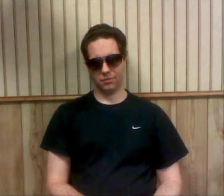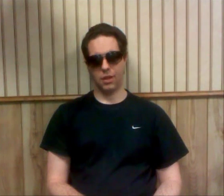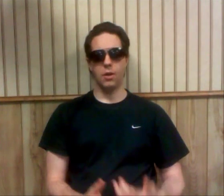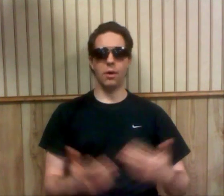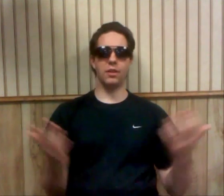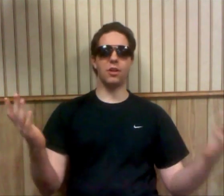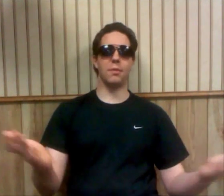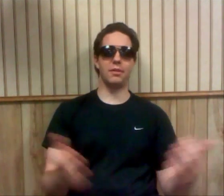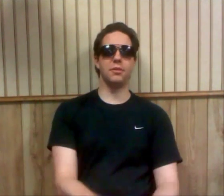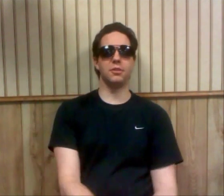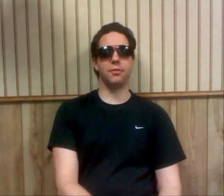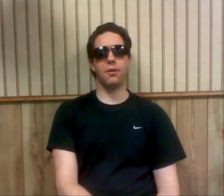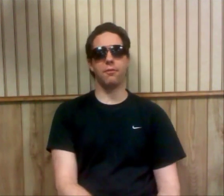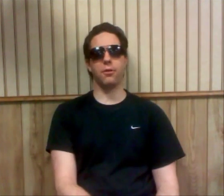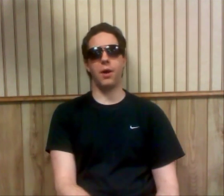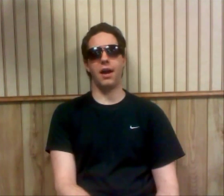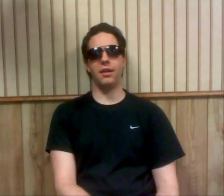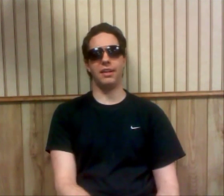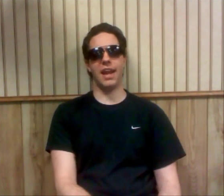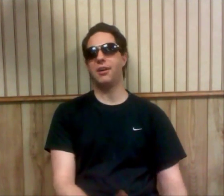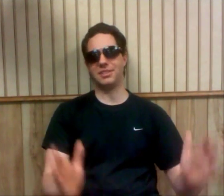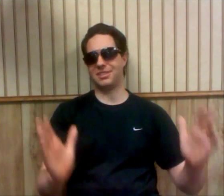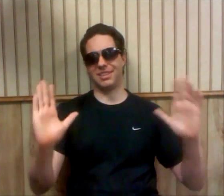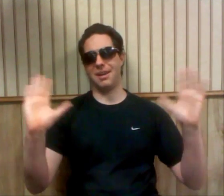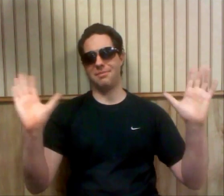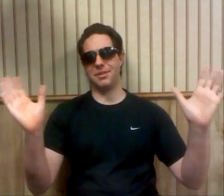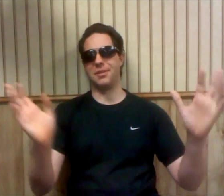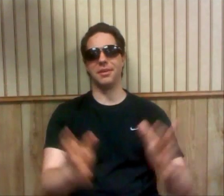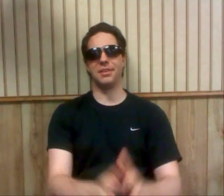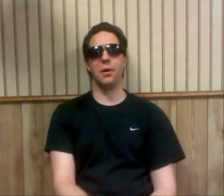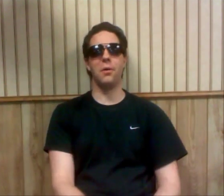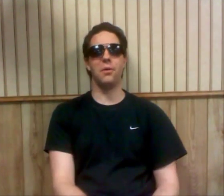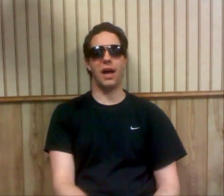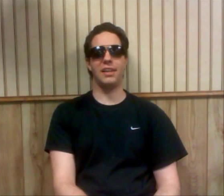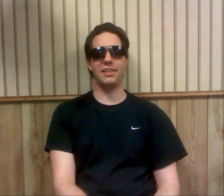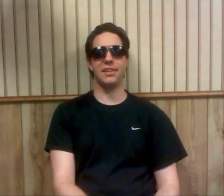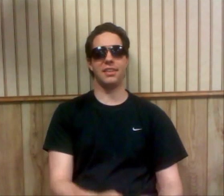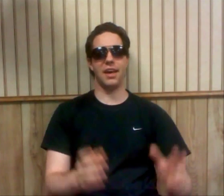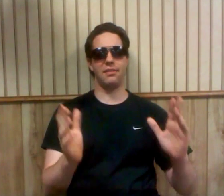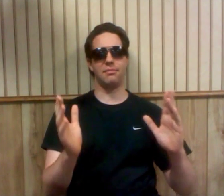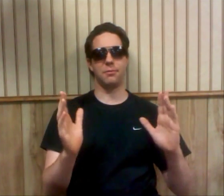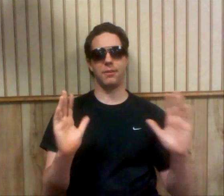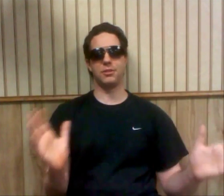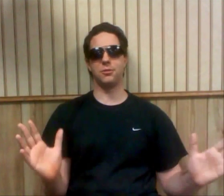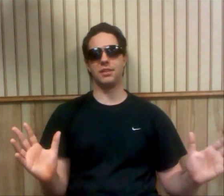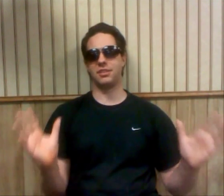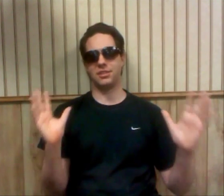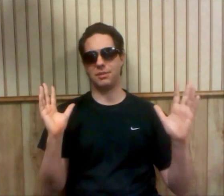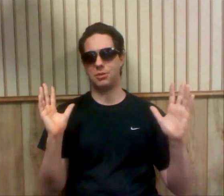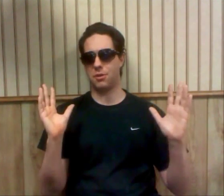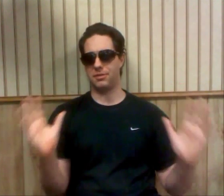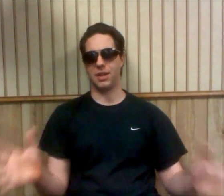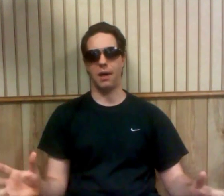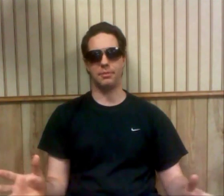Well, talked about doing this video for a while, and now it's time to do it. The whole idea that professional wrestling seems to have adopted